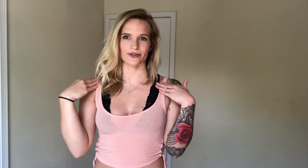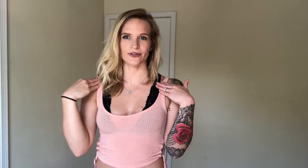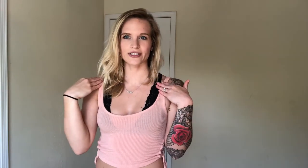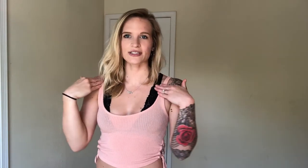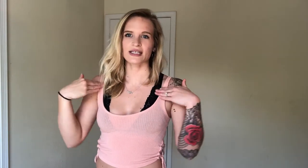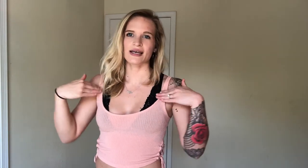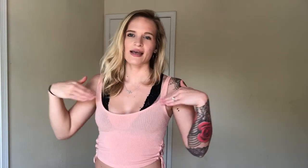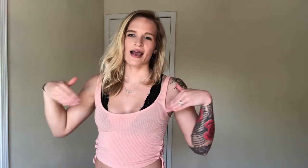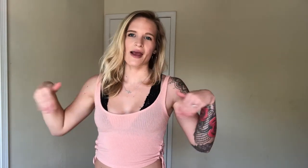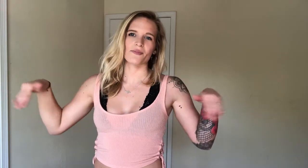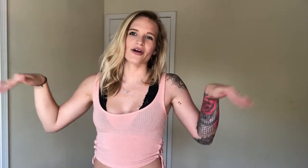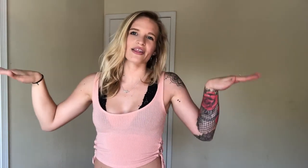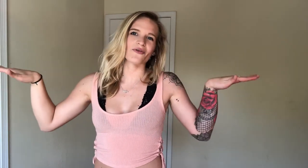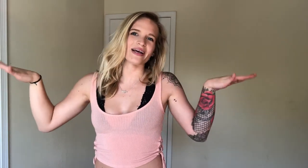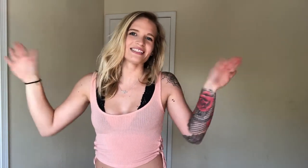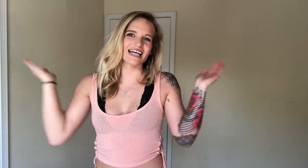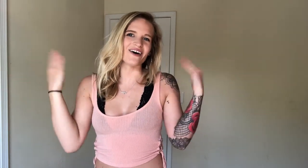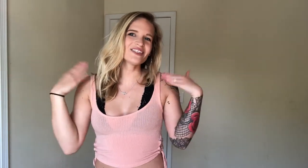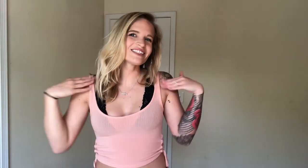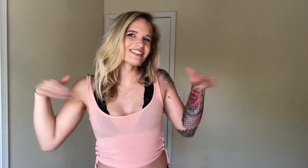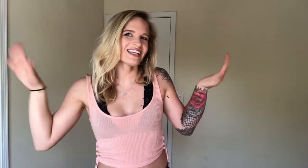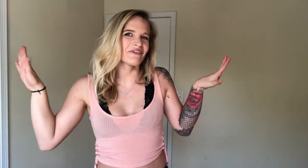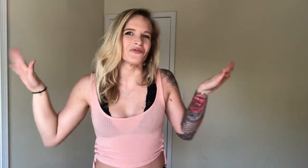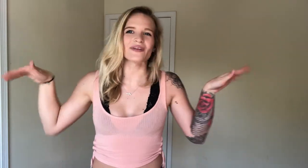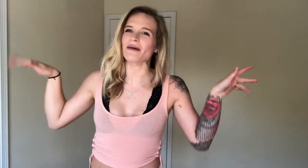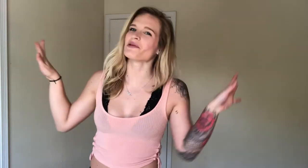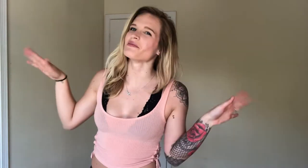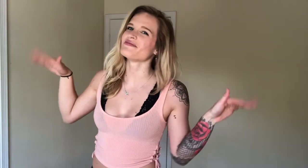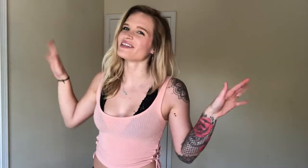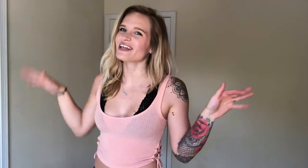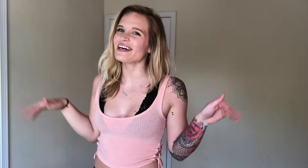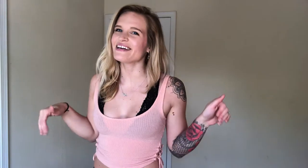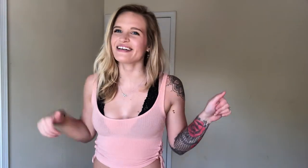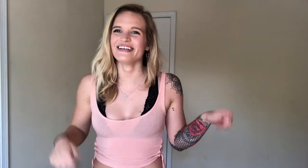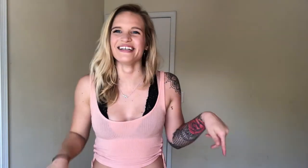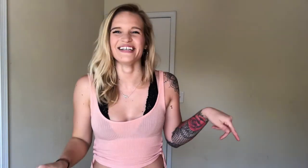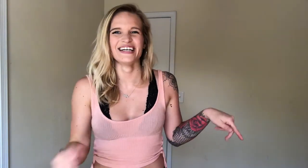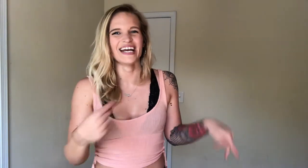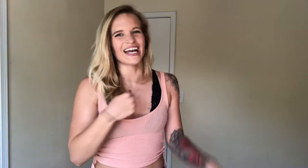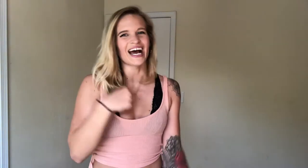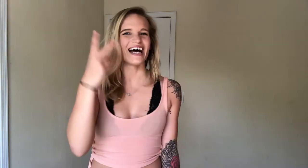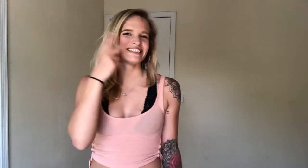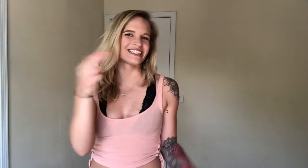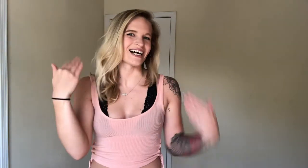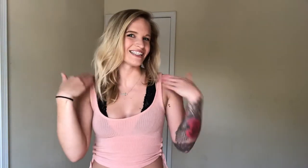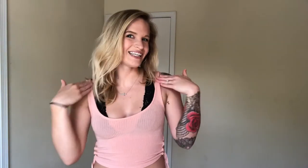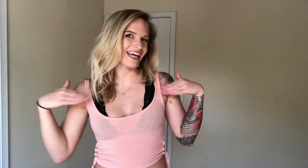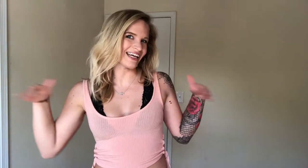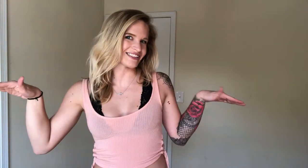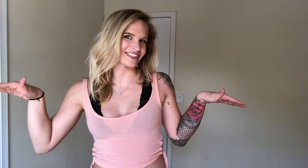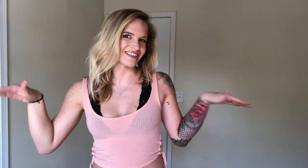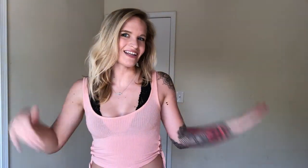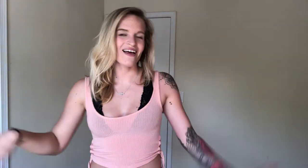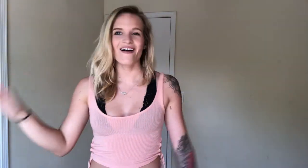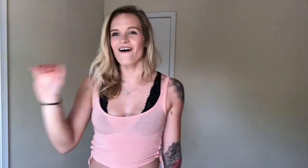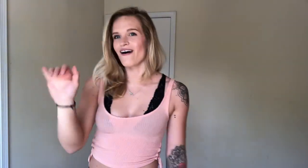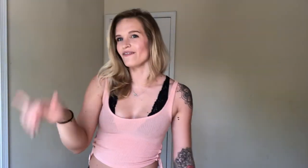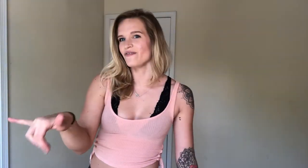shoulders and bring the wings out. can even flap them if you'd like. I saw an angel of